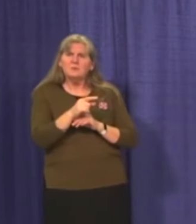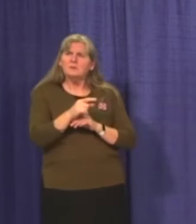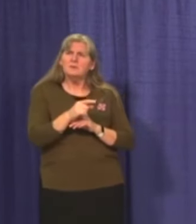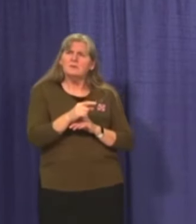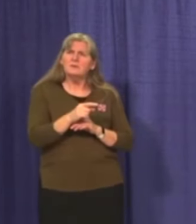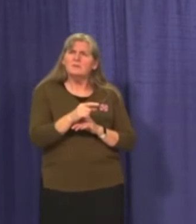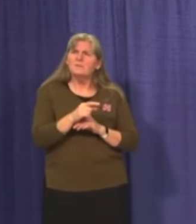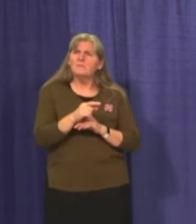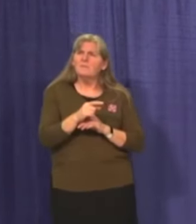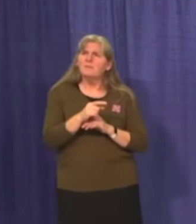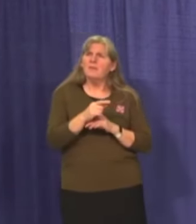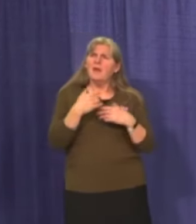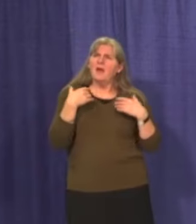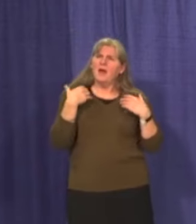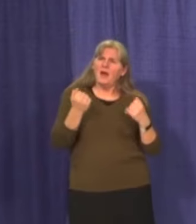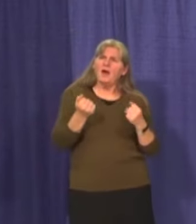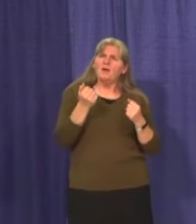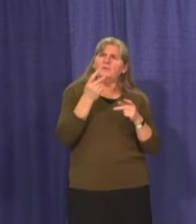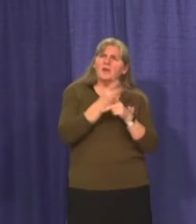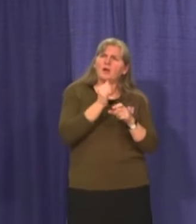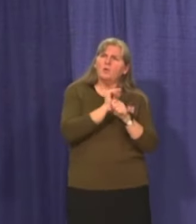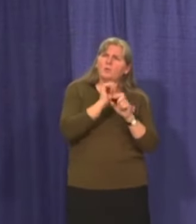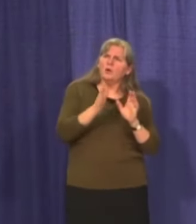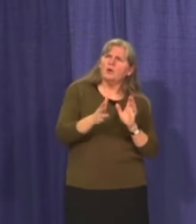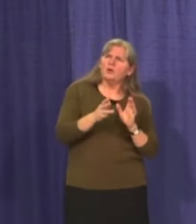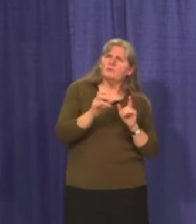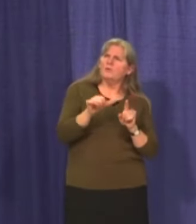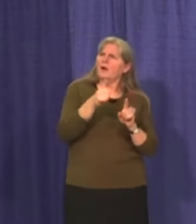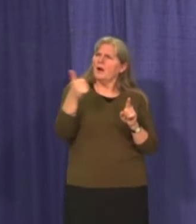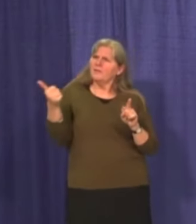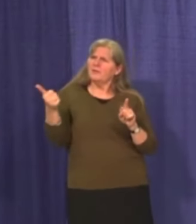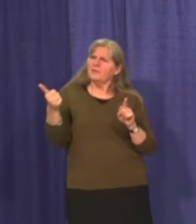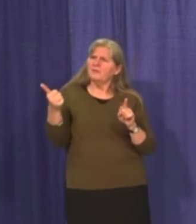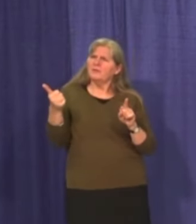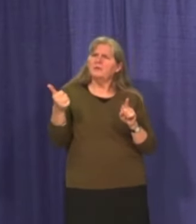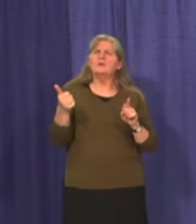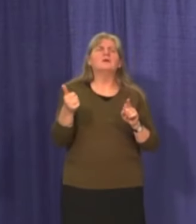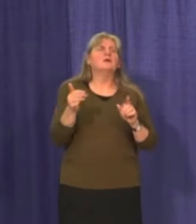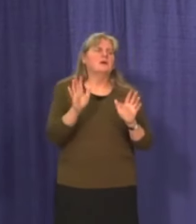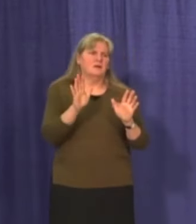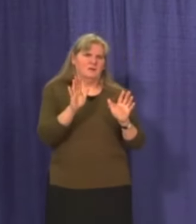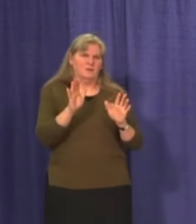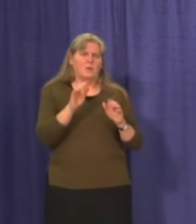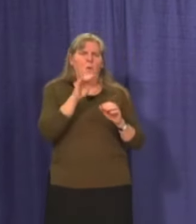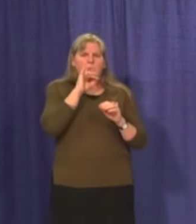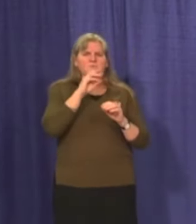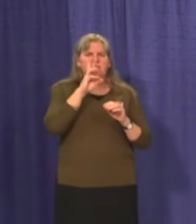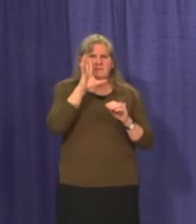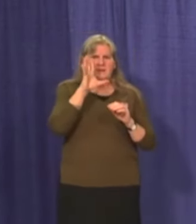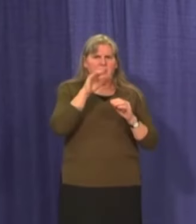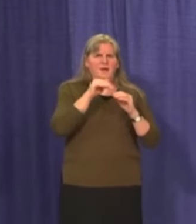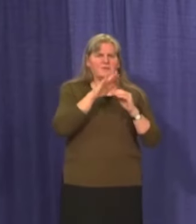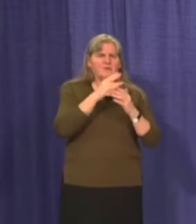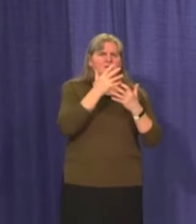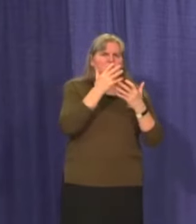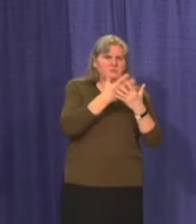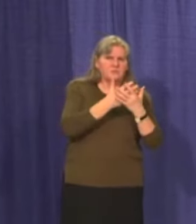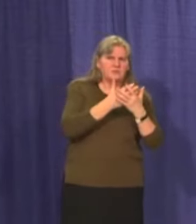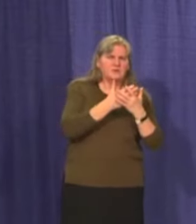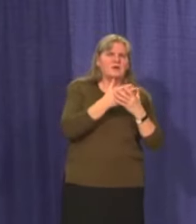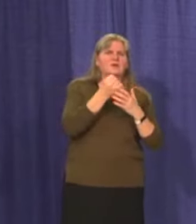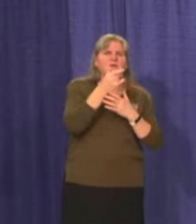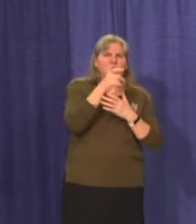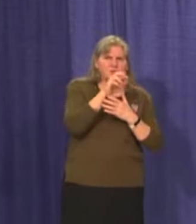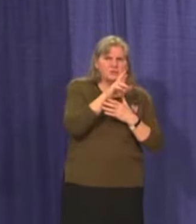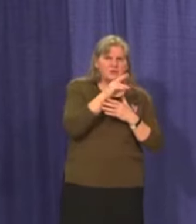Sorry, other than healthcare workers, I wasn't quite sure what you're talking about. Yes, sorry. So beyond age 65 plus, the correctional center, the shelter